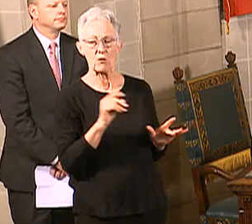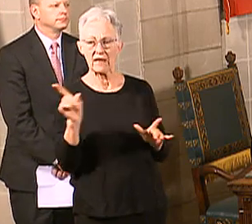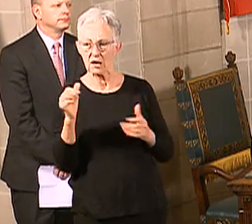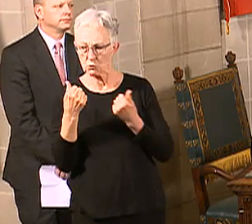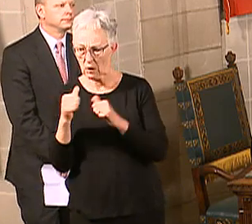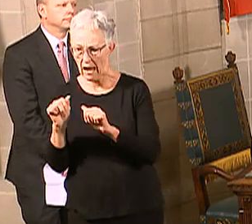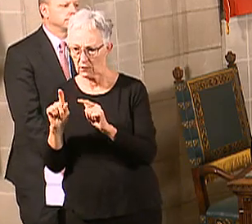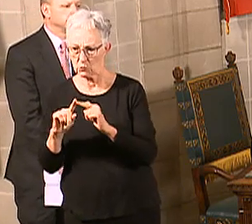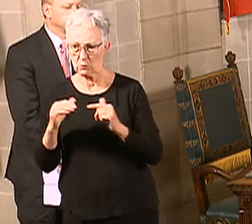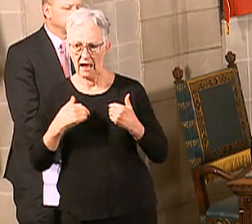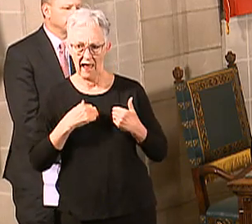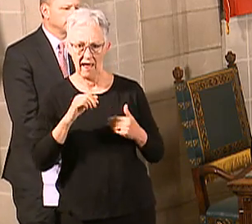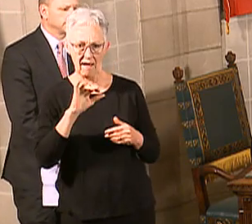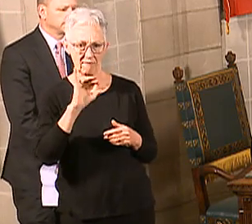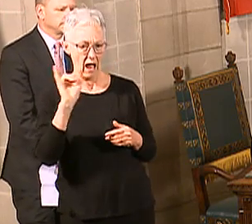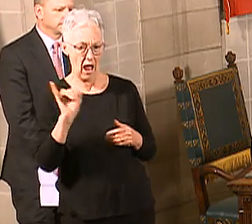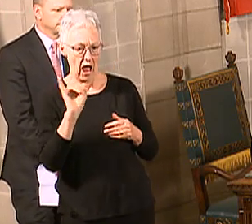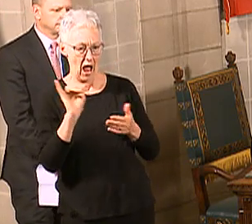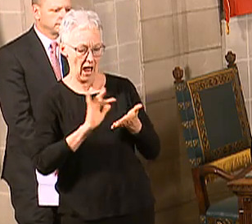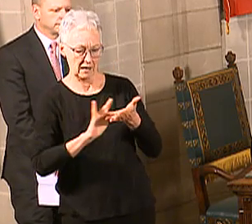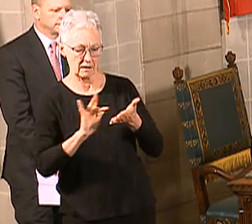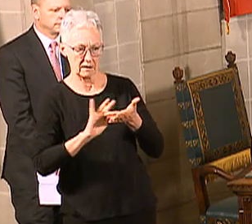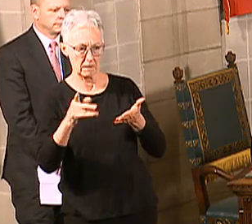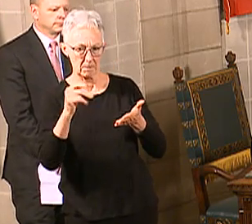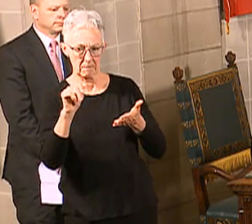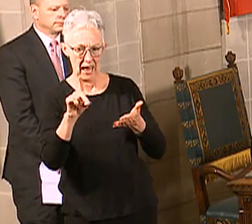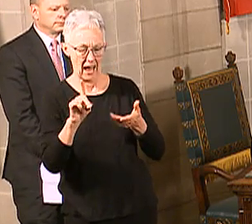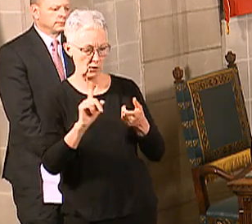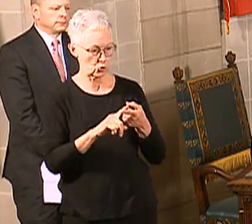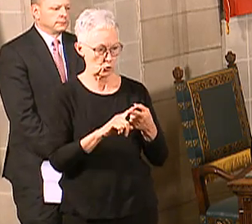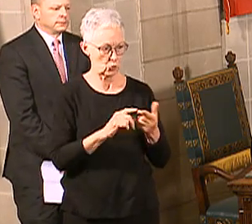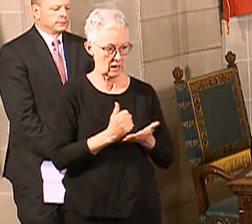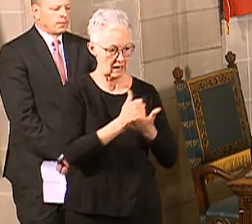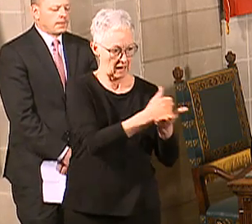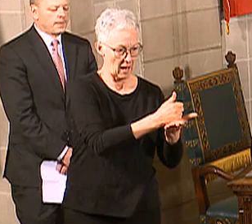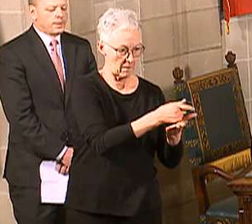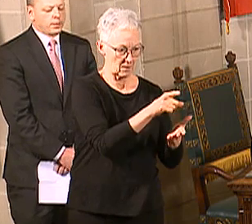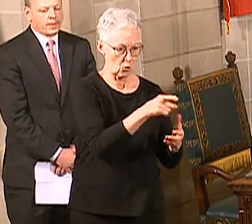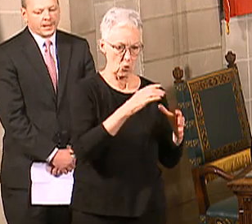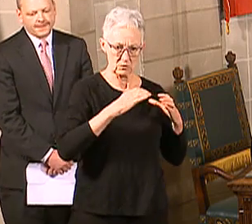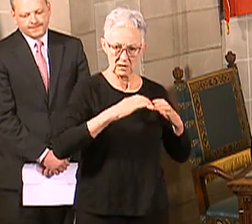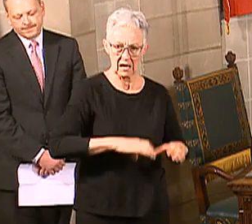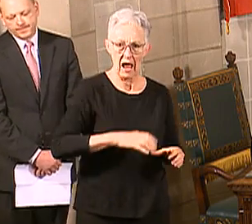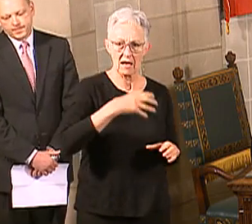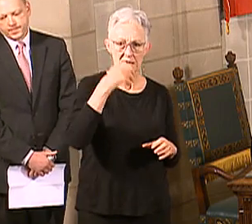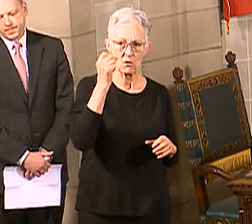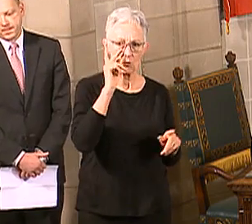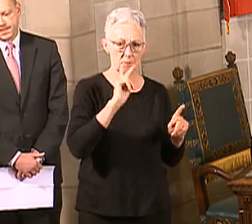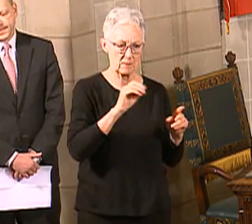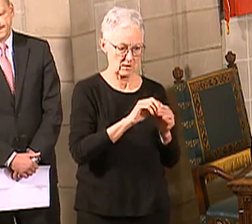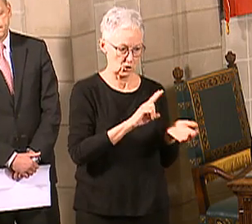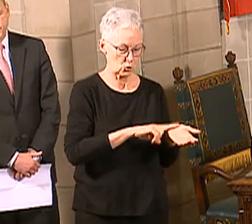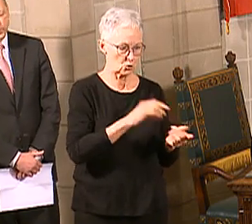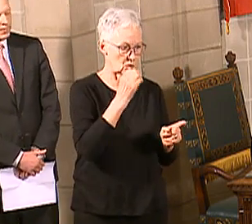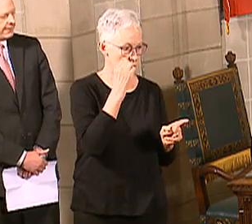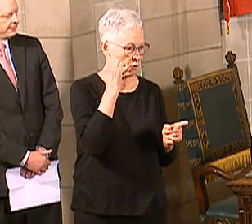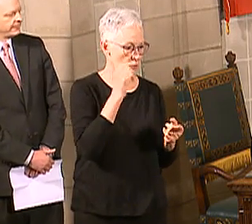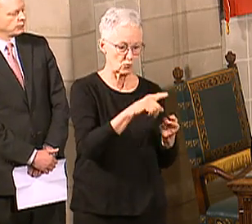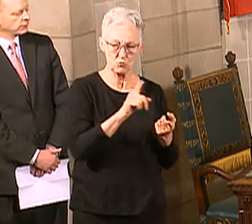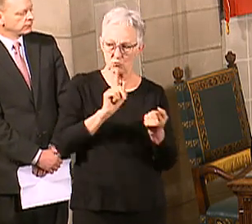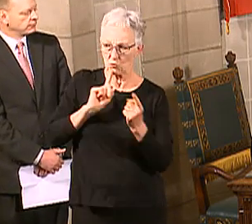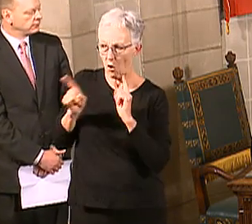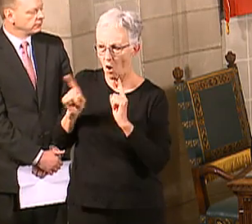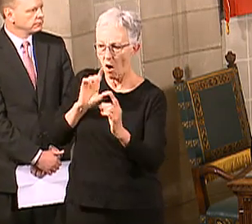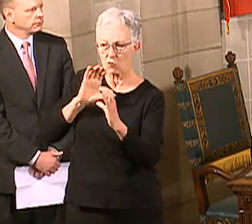families and loved ones because nobody thinks this is an optimal thing that we're doing with social distancing. I would tell you that I think at